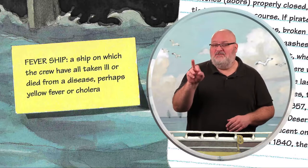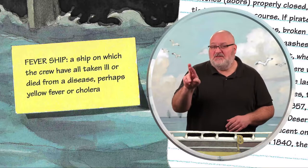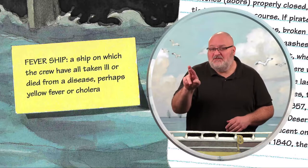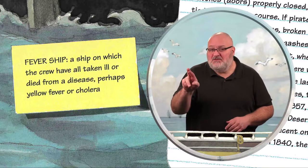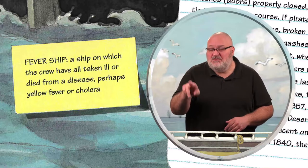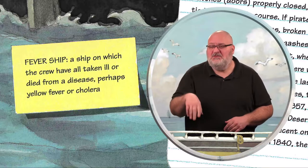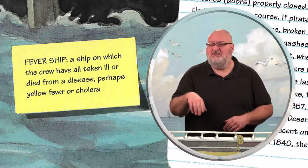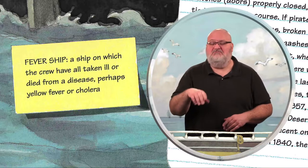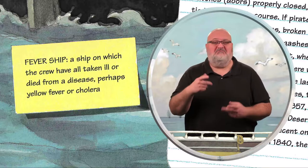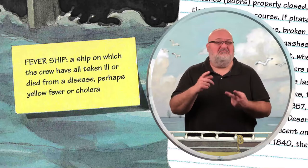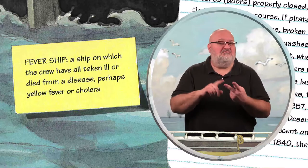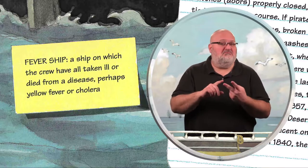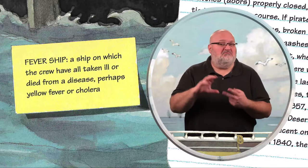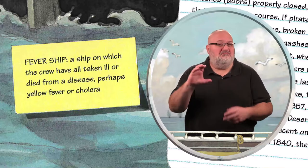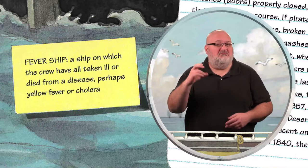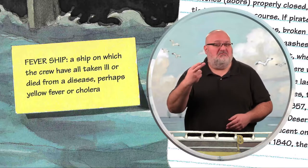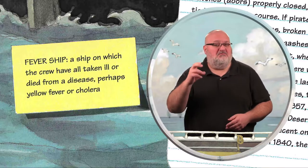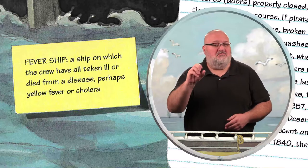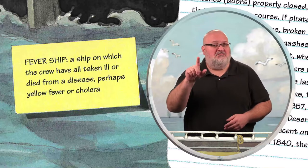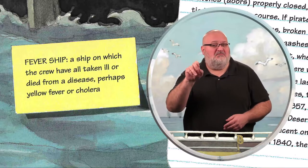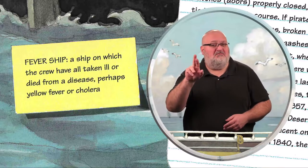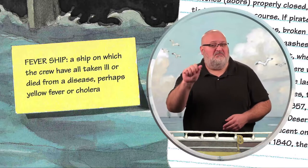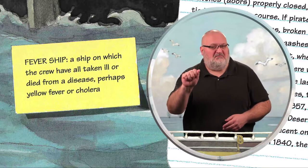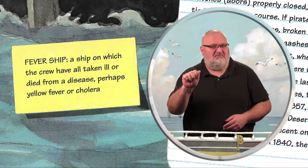Upgrade. Independent.